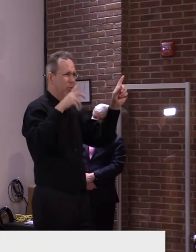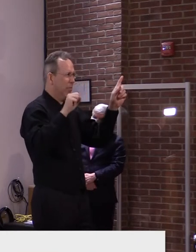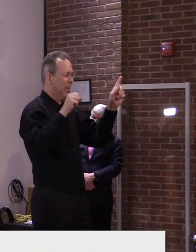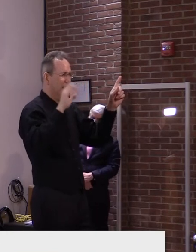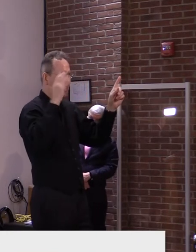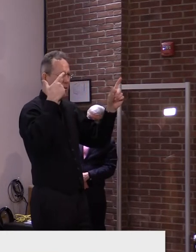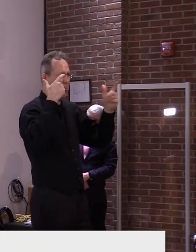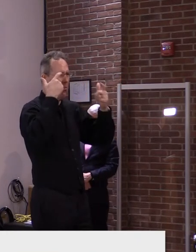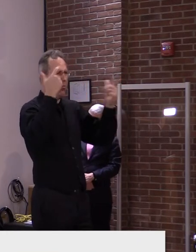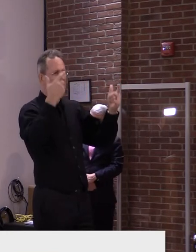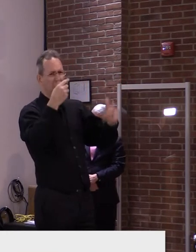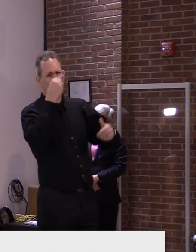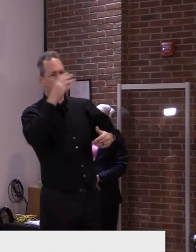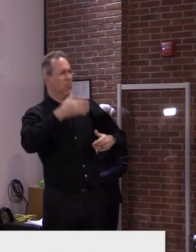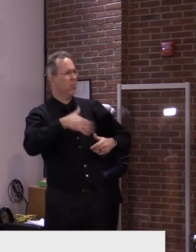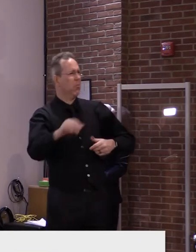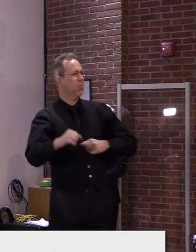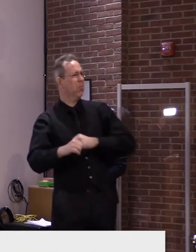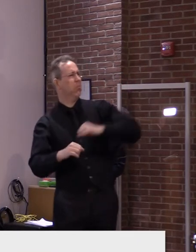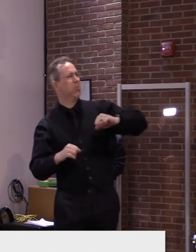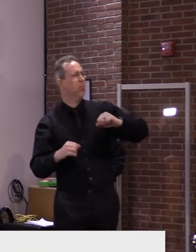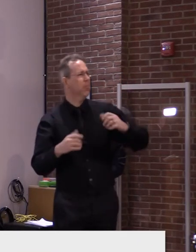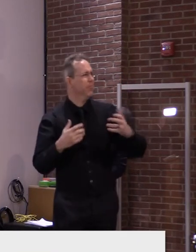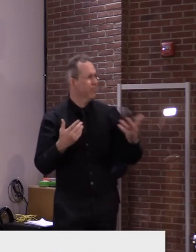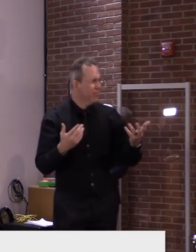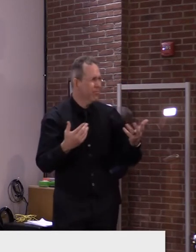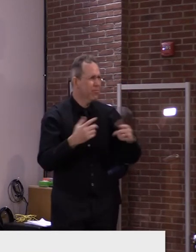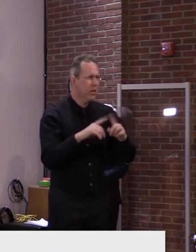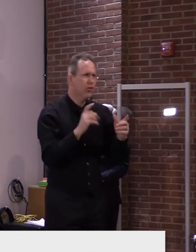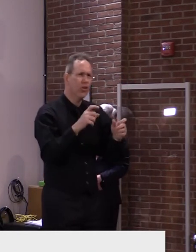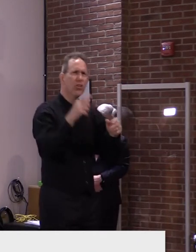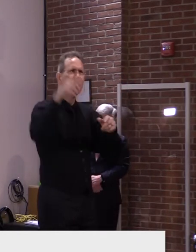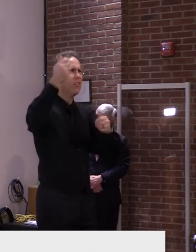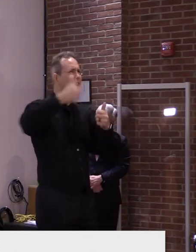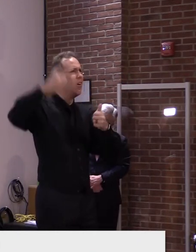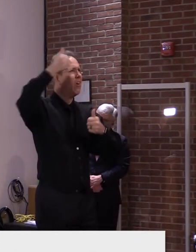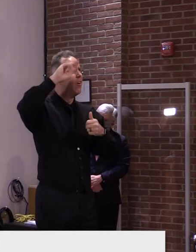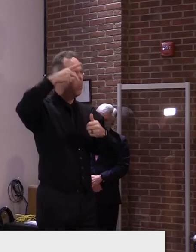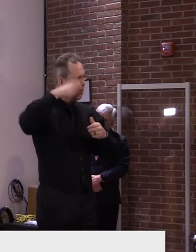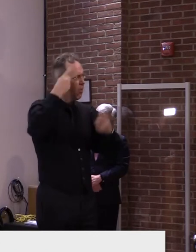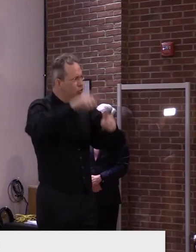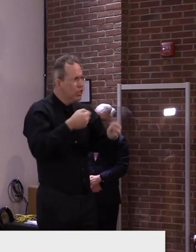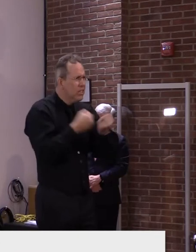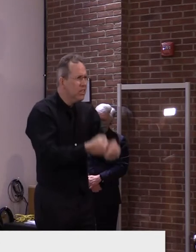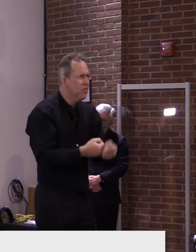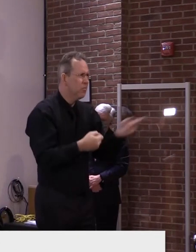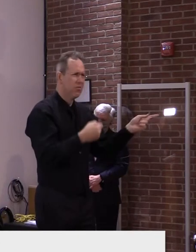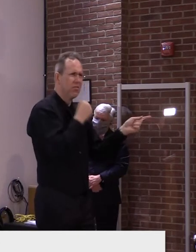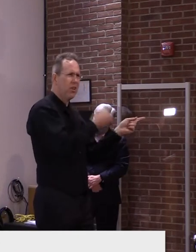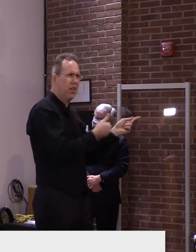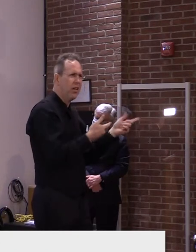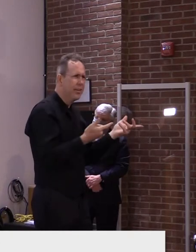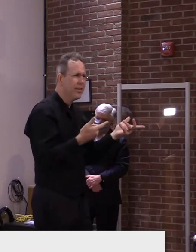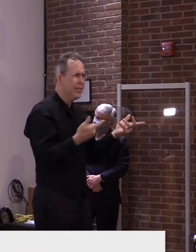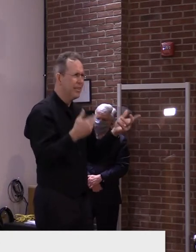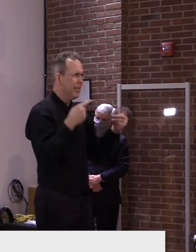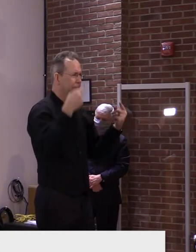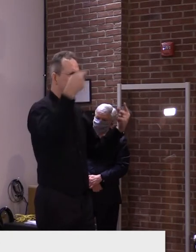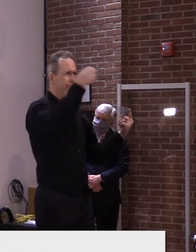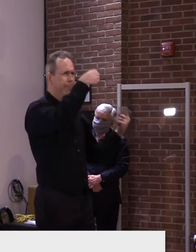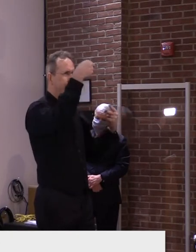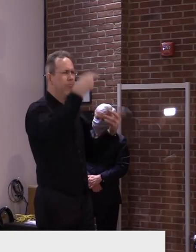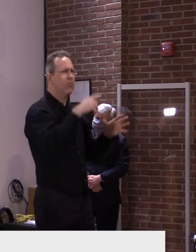uh, they'd be open today. And I'm hoping, um, and again, this is out of my control. It's, they were in violation of their franchise